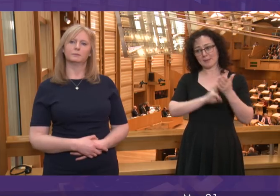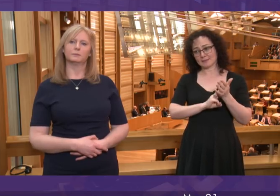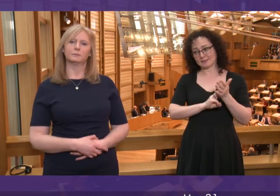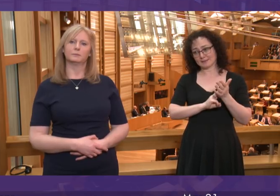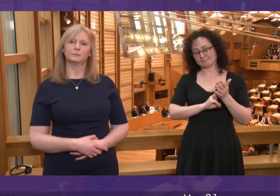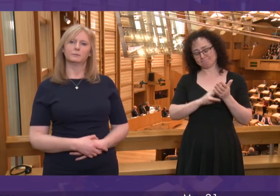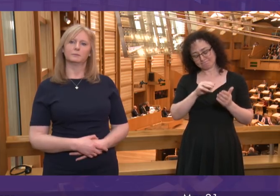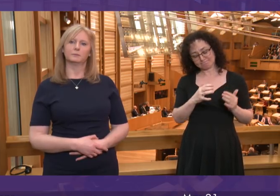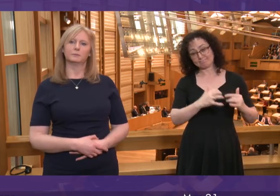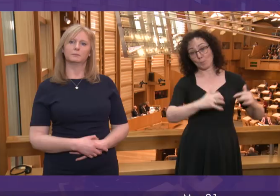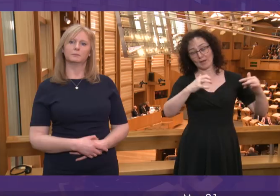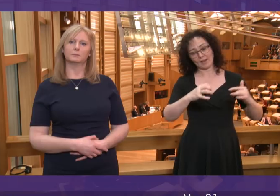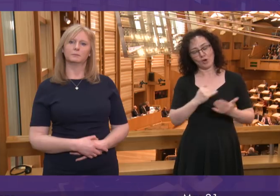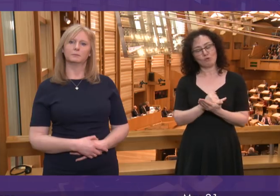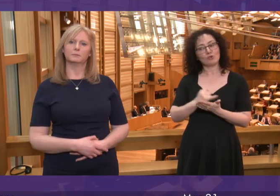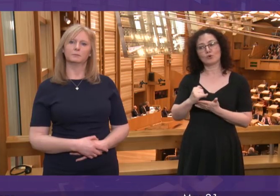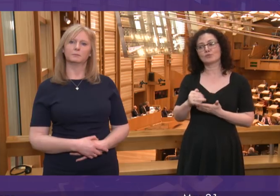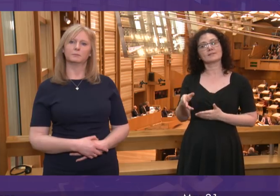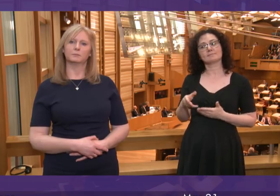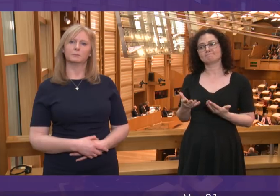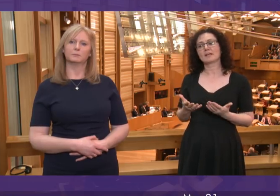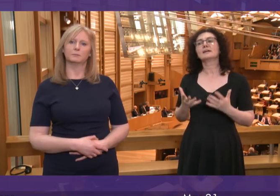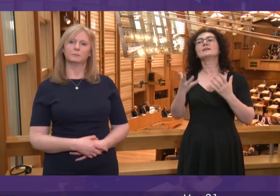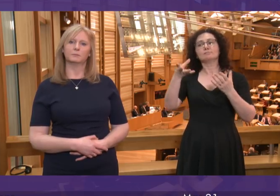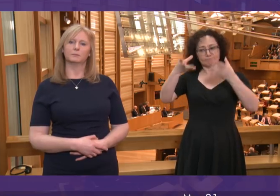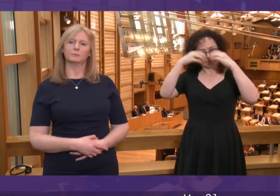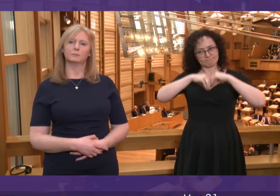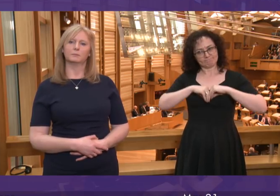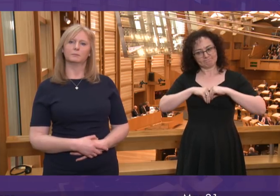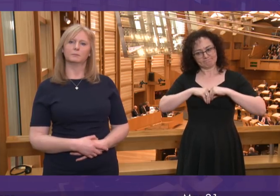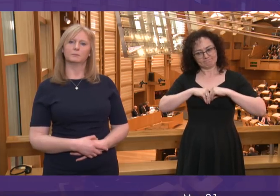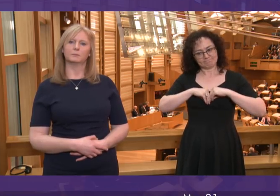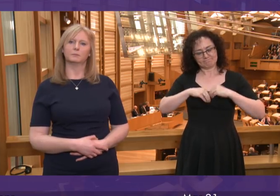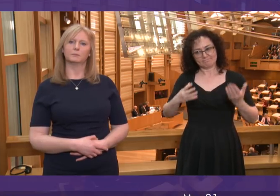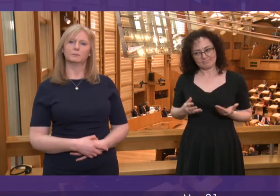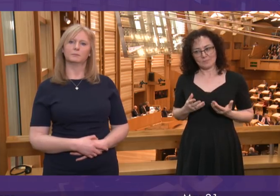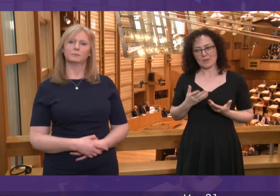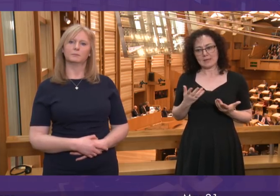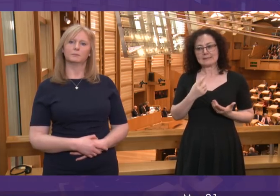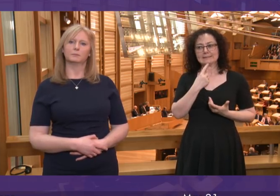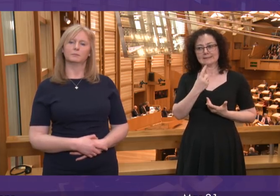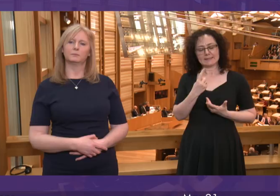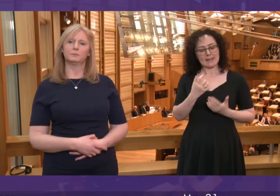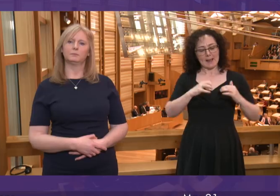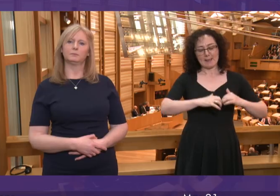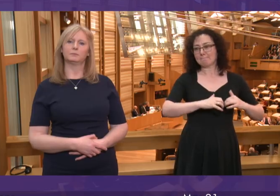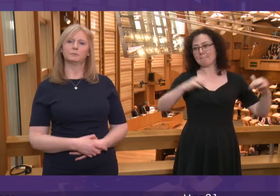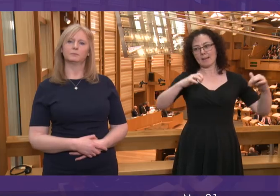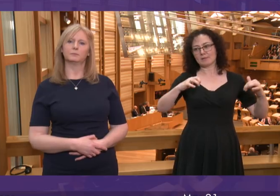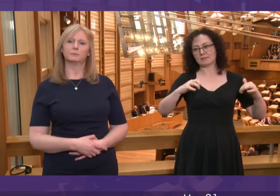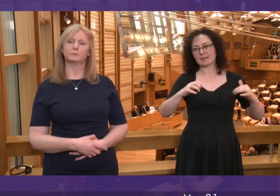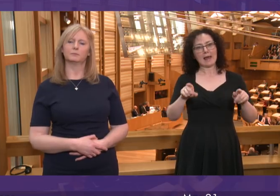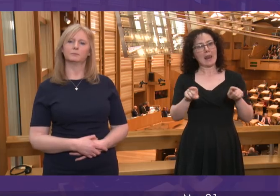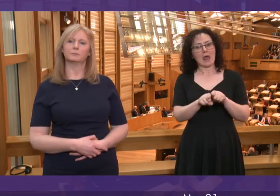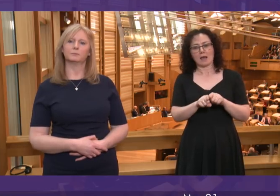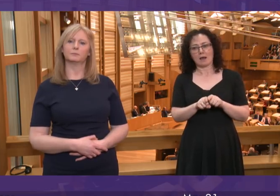and instead effectively told the public that Parliament is their enemy. Scotland needs the freedom to